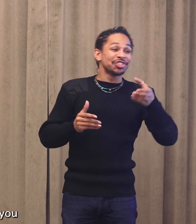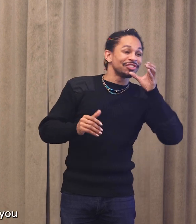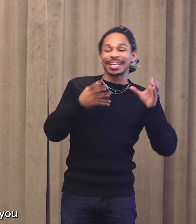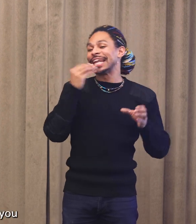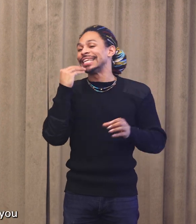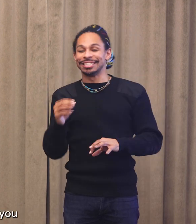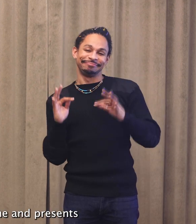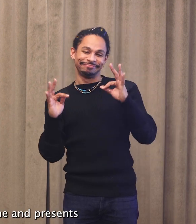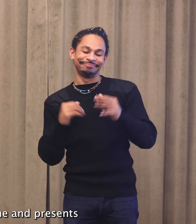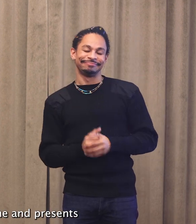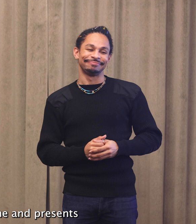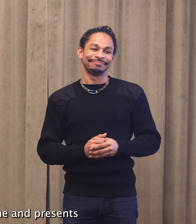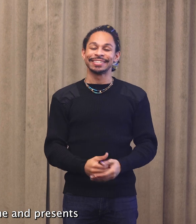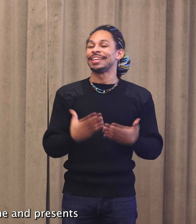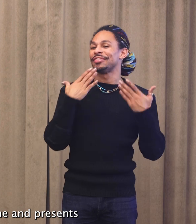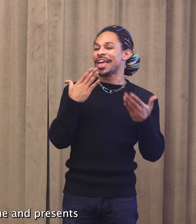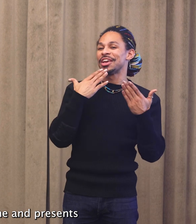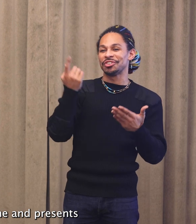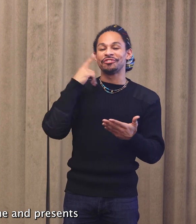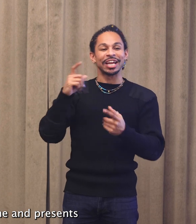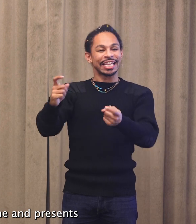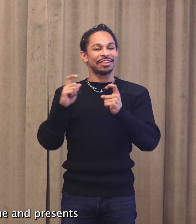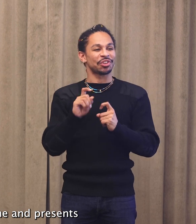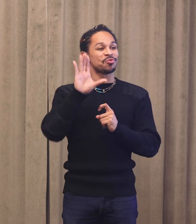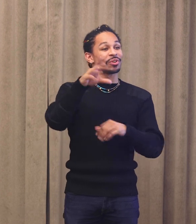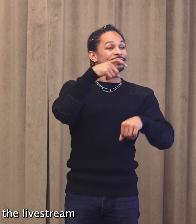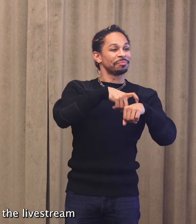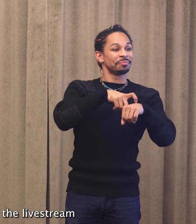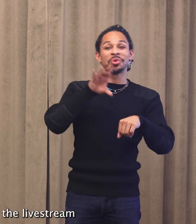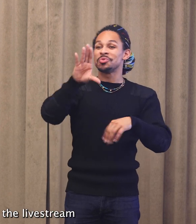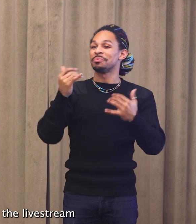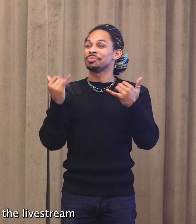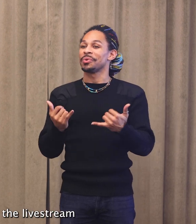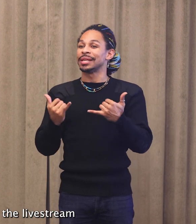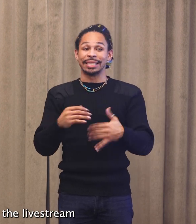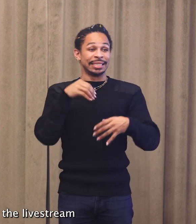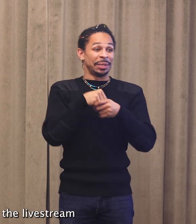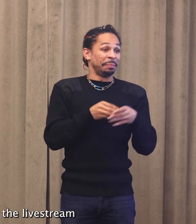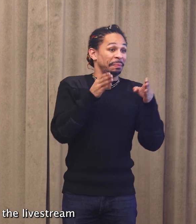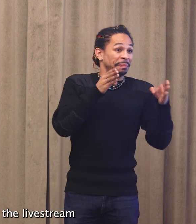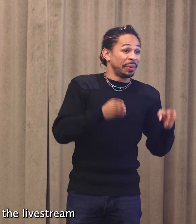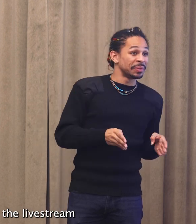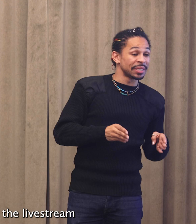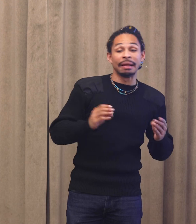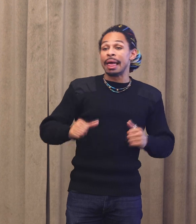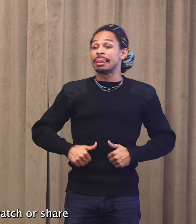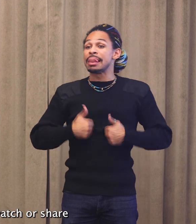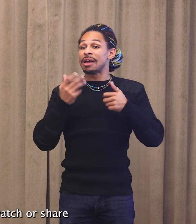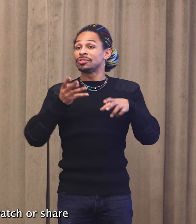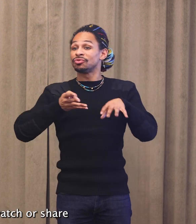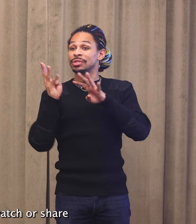Thank you for gifting your time and presence, both in person, on the live stream,